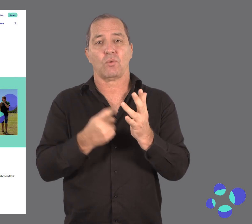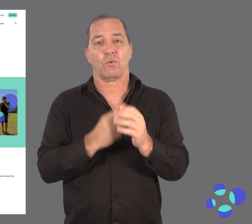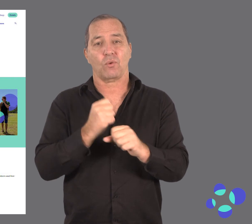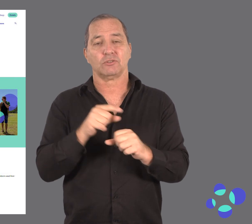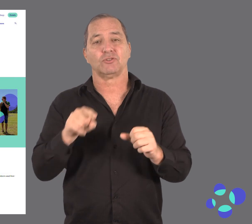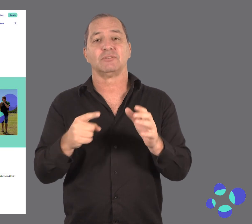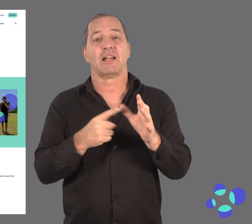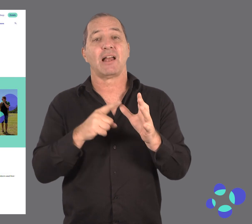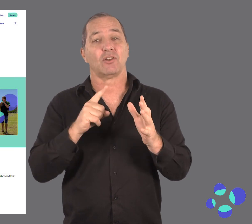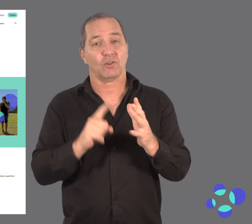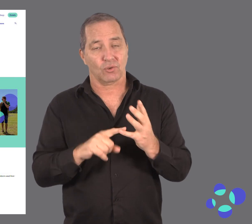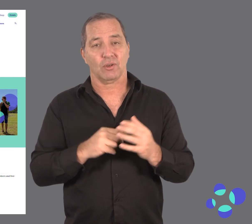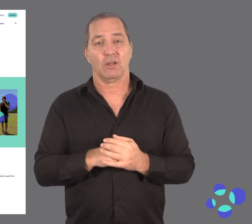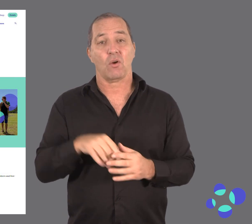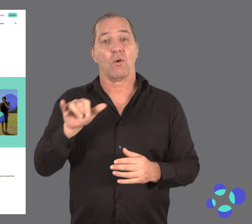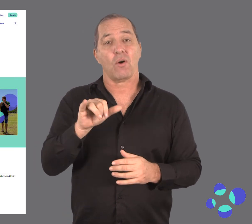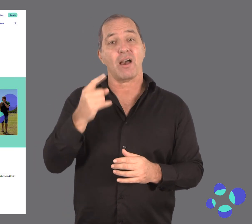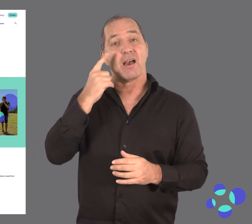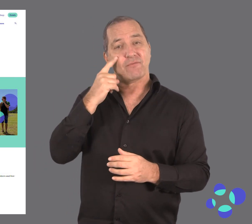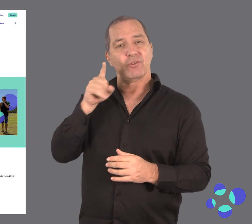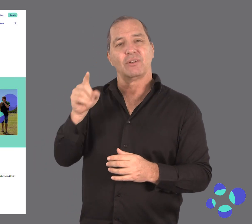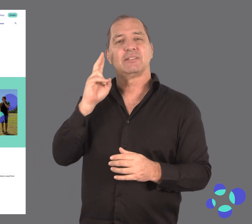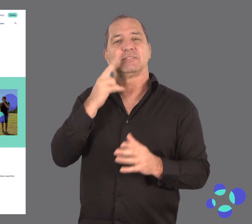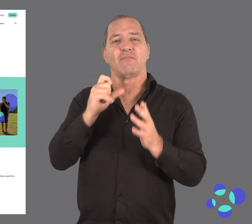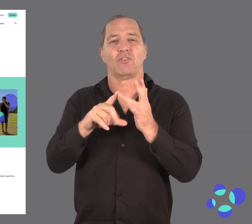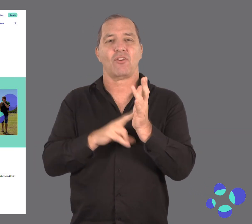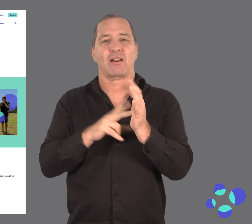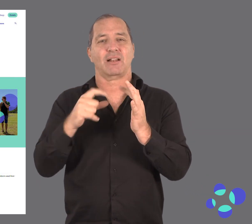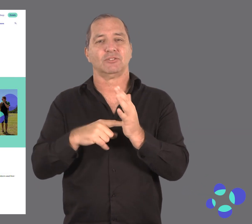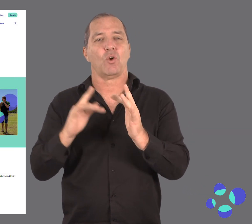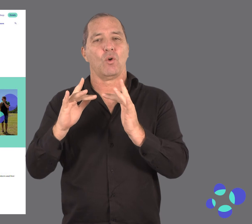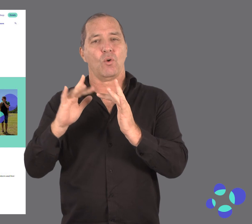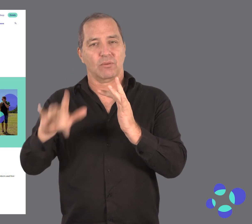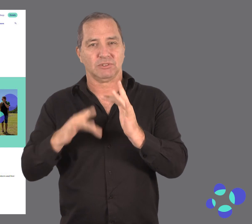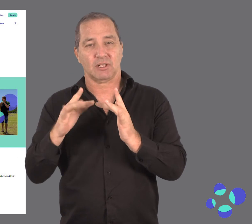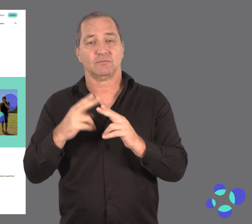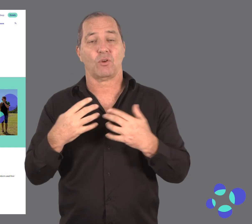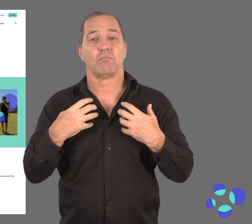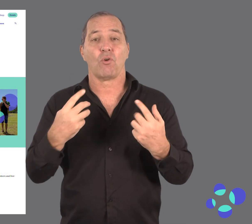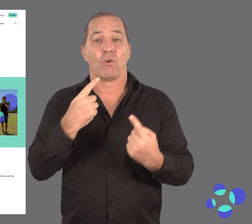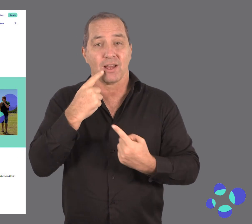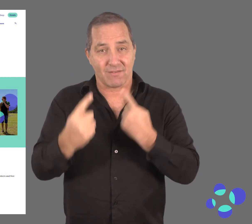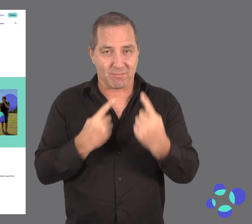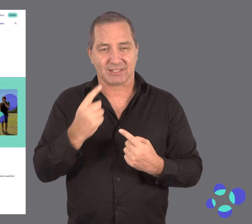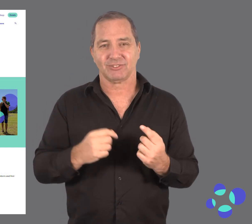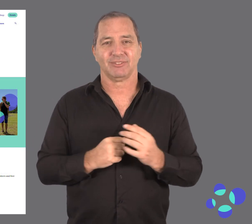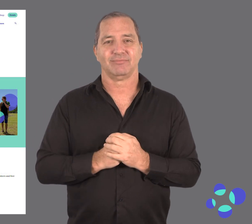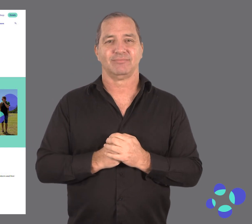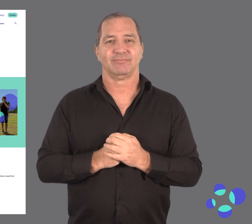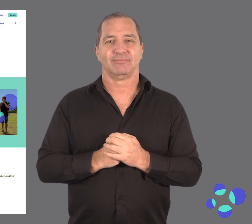and we are more than happy to assist. Or, alternatively, have a look at the DeafConnect website for more information. Start thinking about